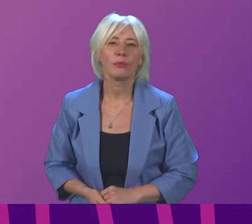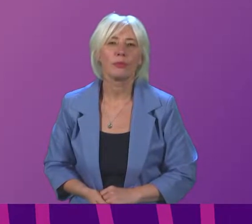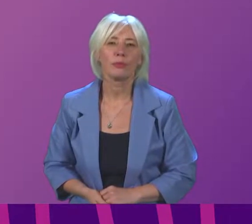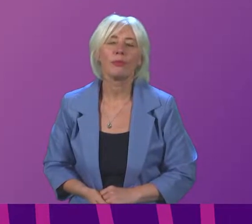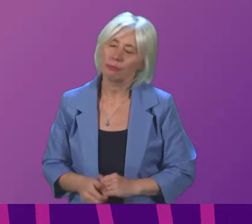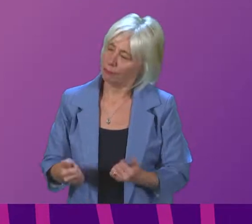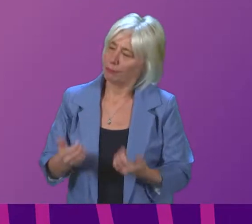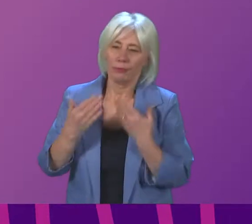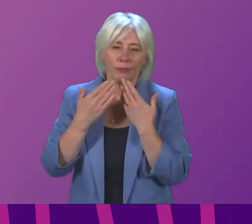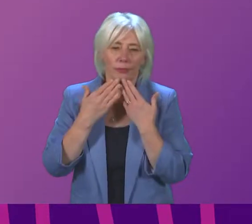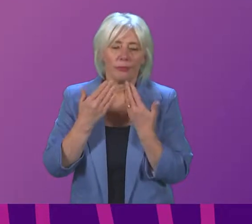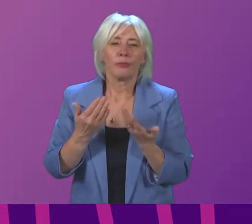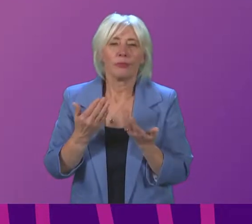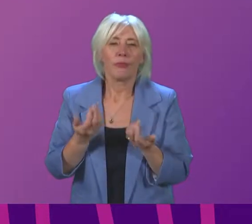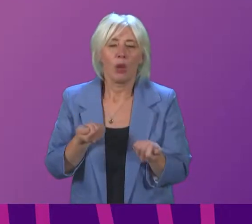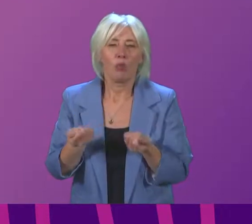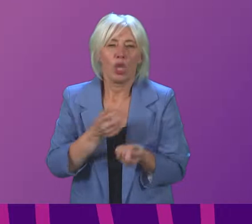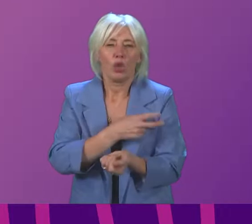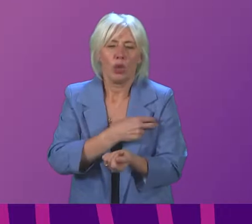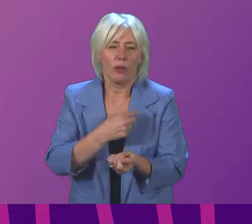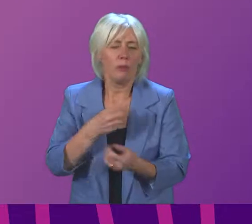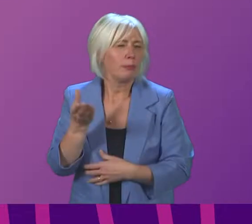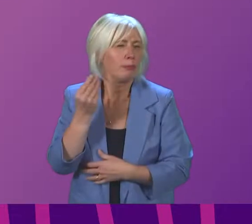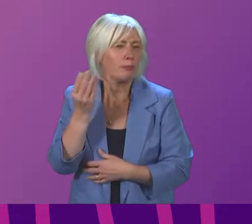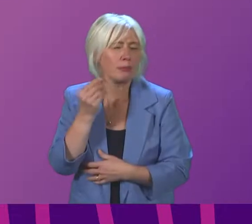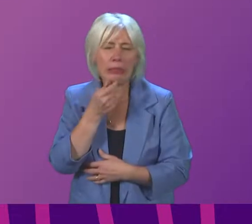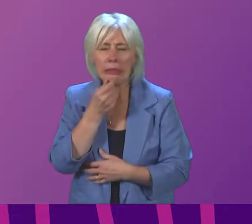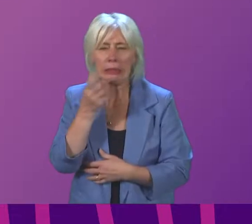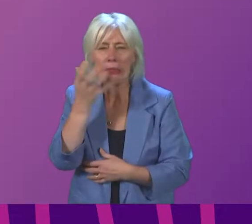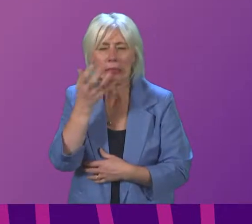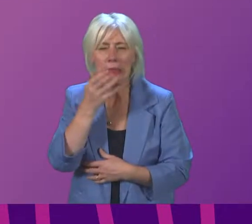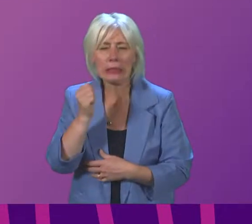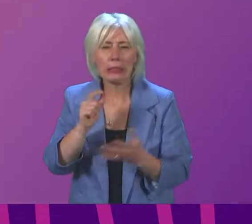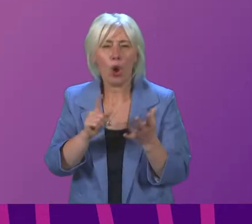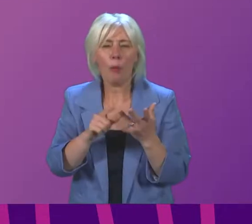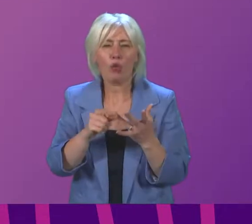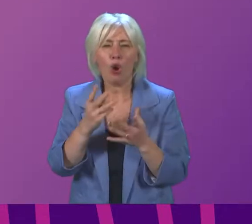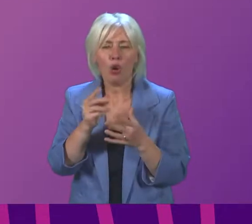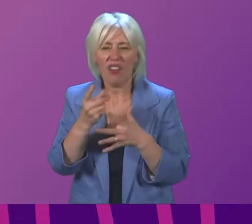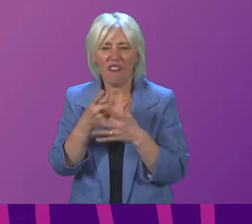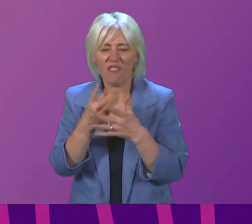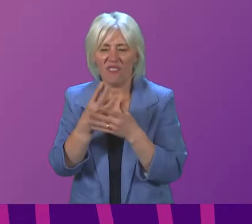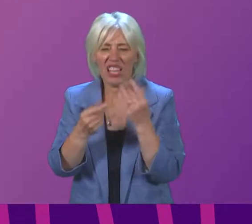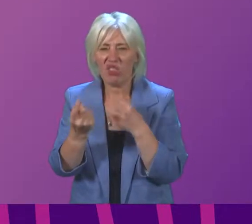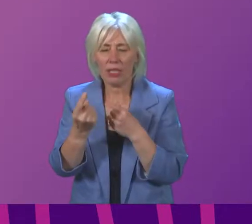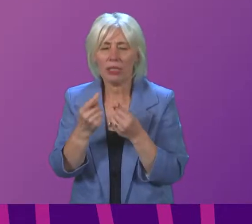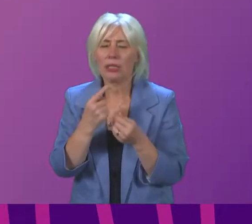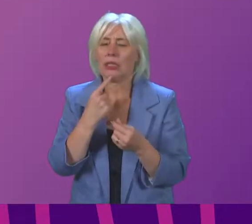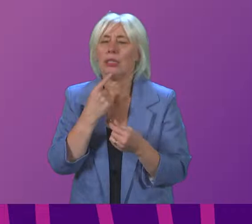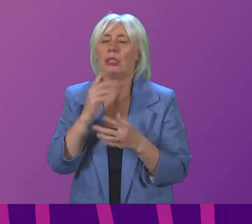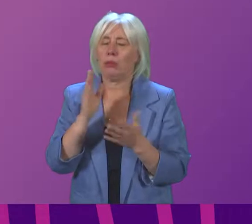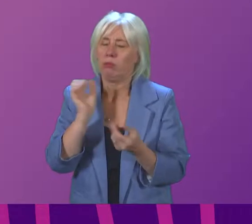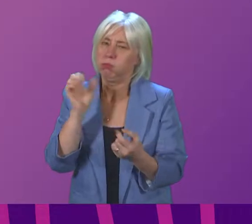Thank you, Presiding Officer. I listened with some concerns about the Omicron variant and want to reiterate the importance of getting